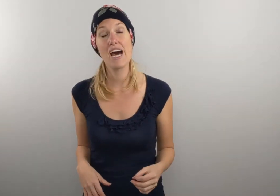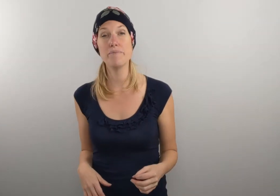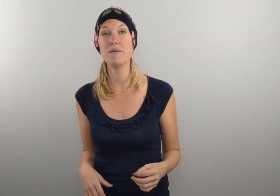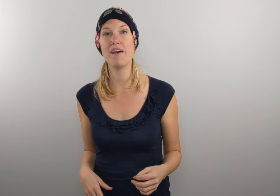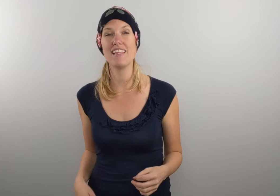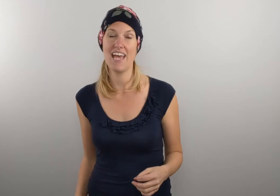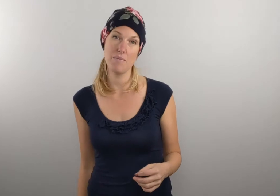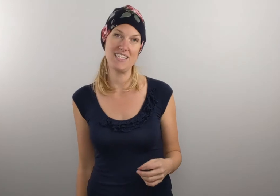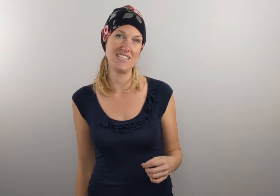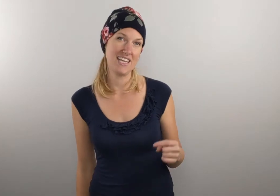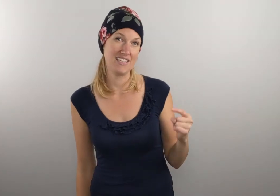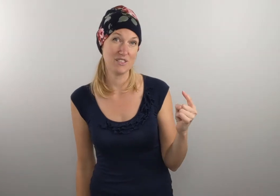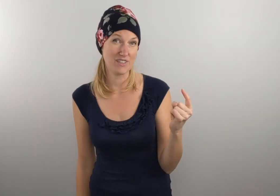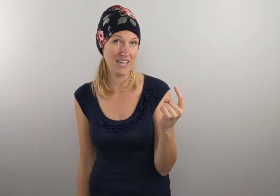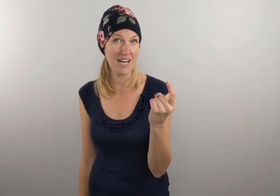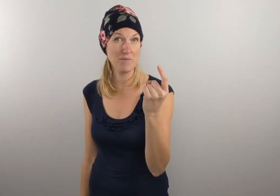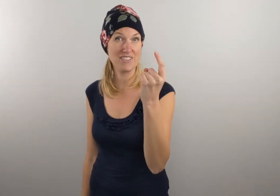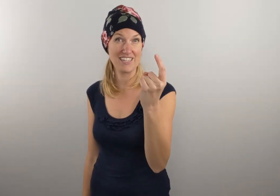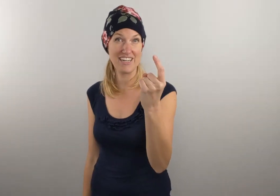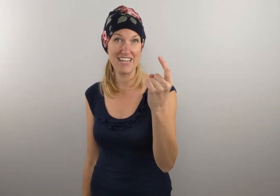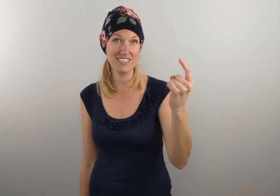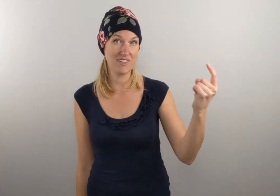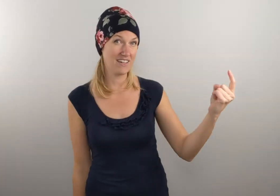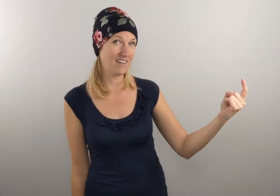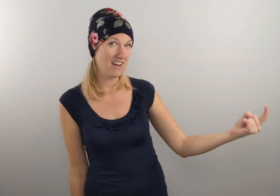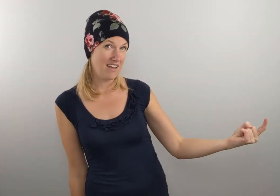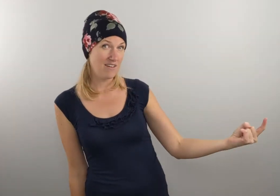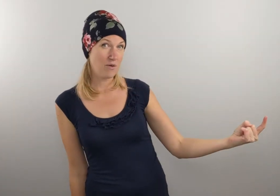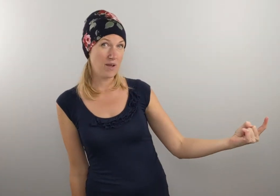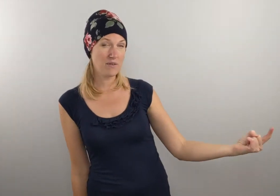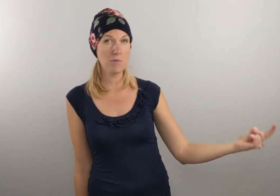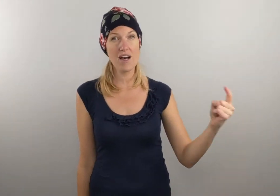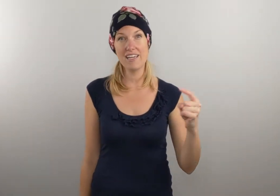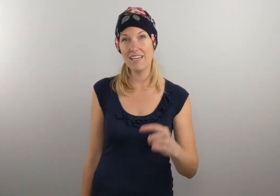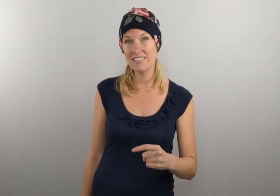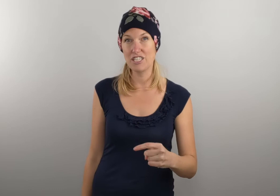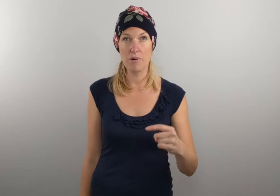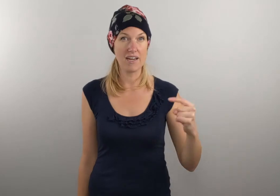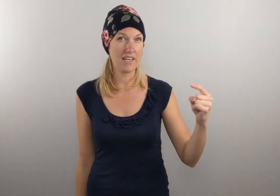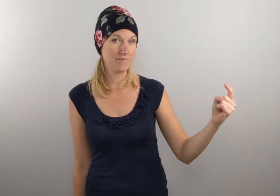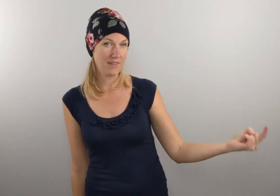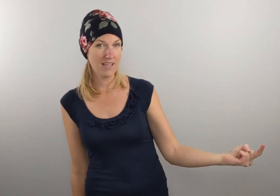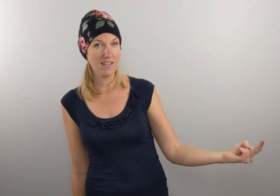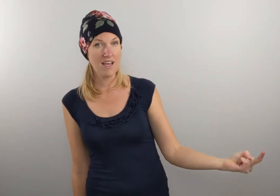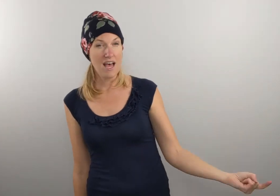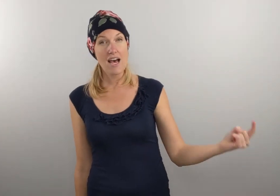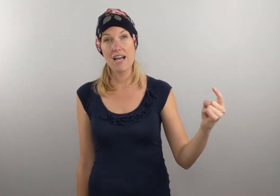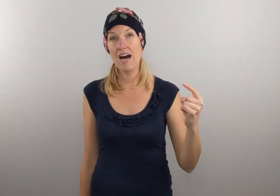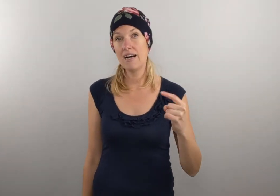Come to Bethlehem and see. So for come, you take your index finger away from your body into your body. Okay, come